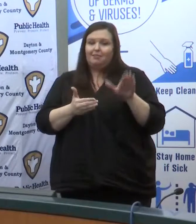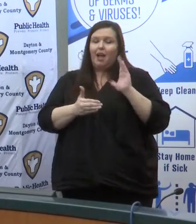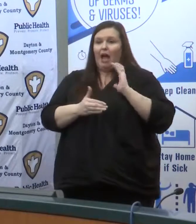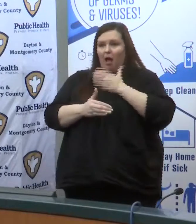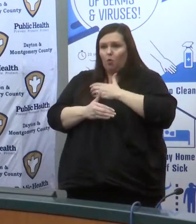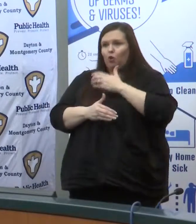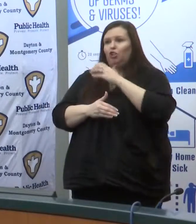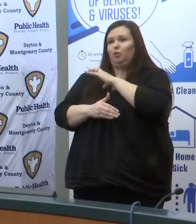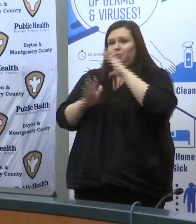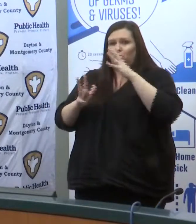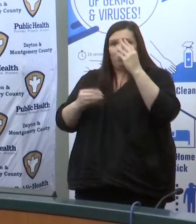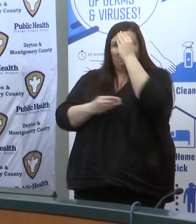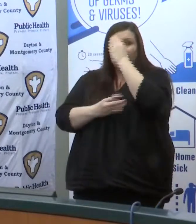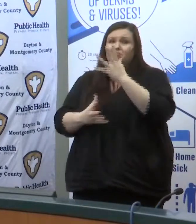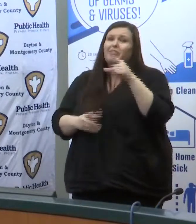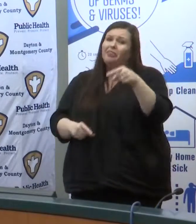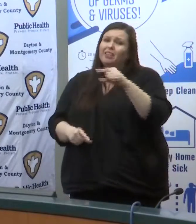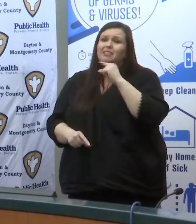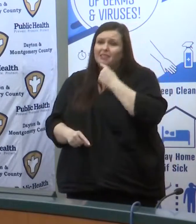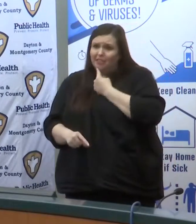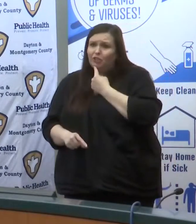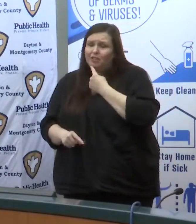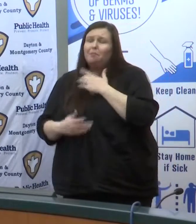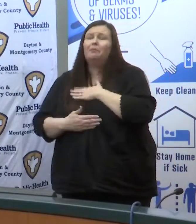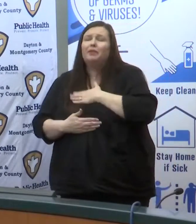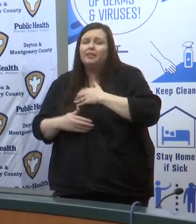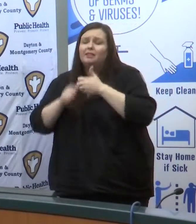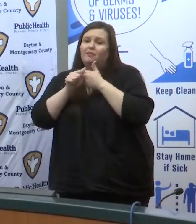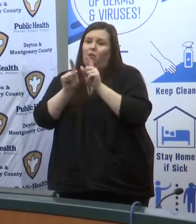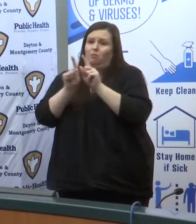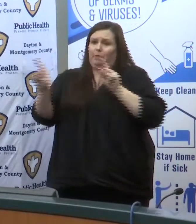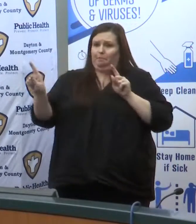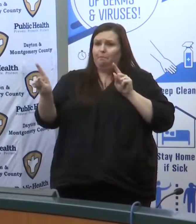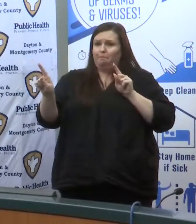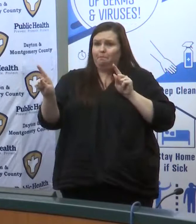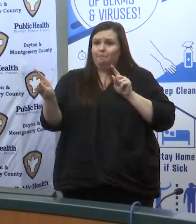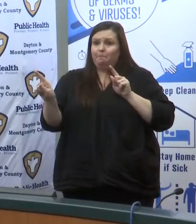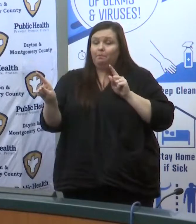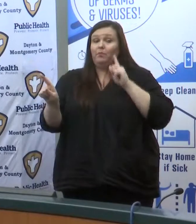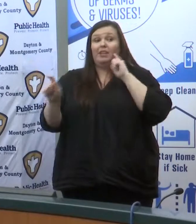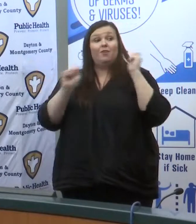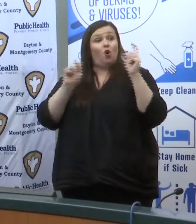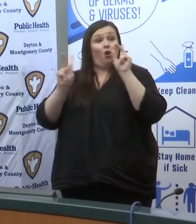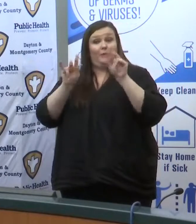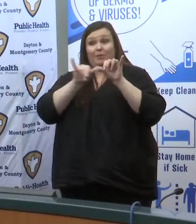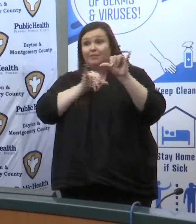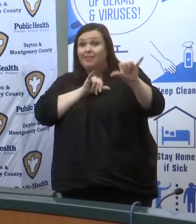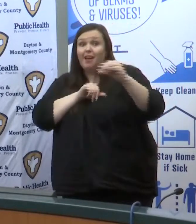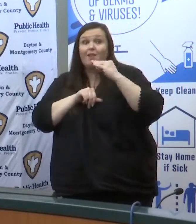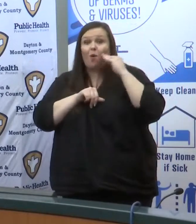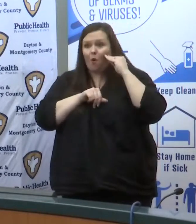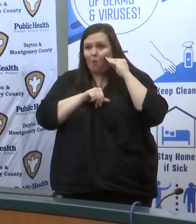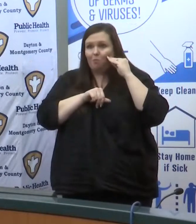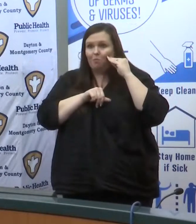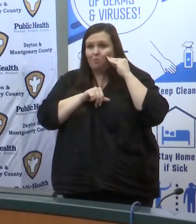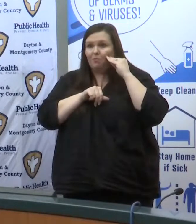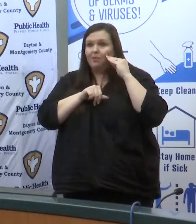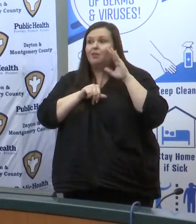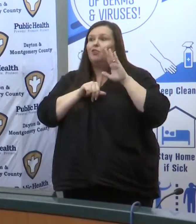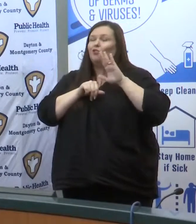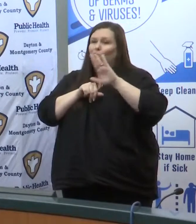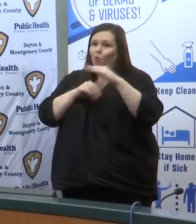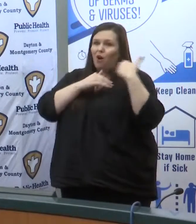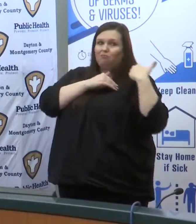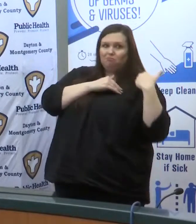to take this seriously and practice social distancing if everyone stays home and does their part together we can